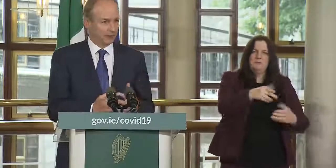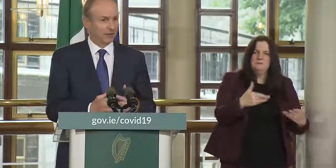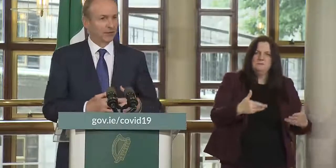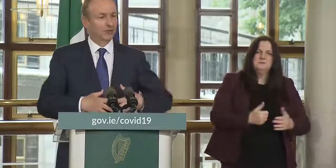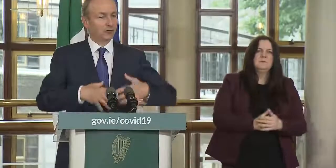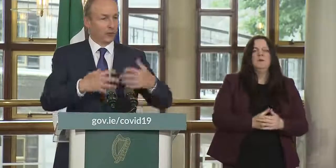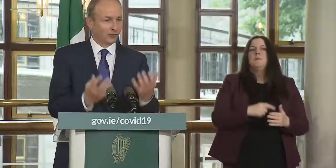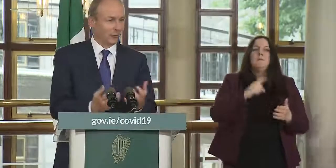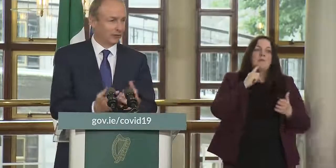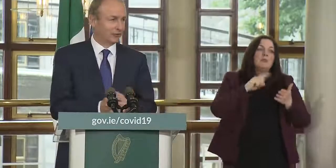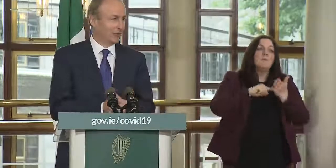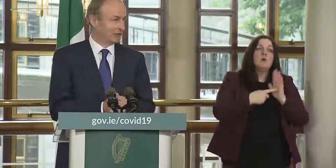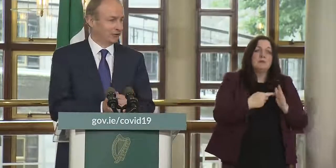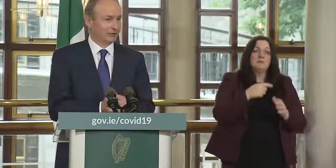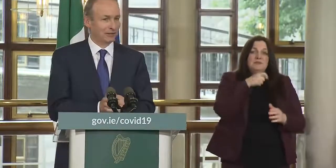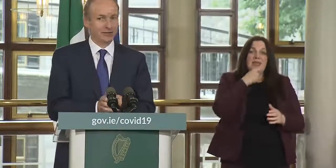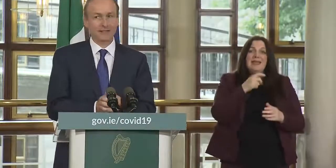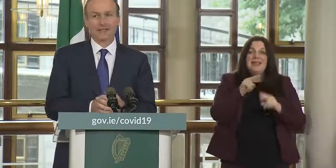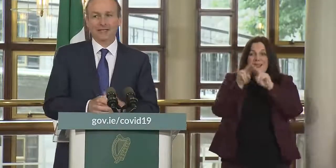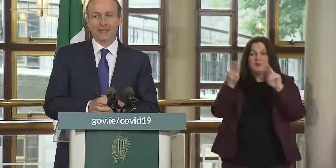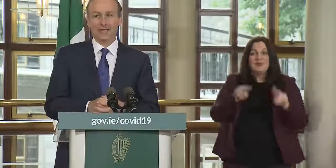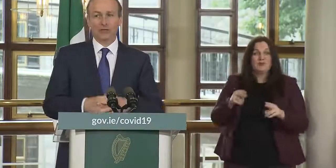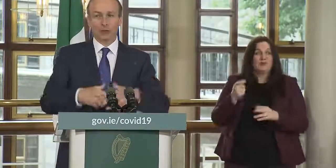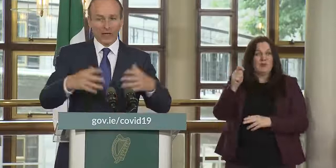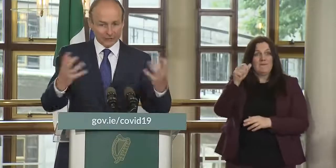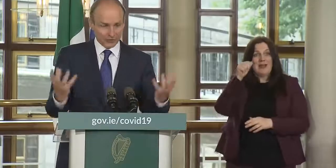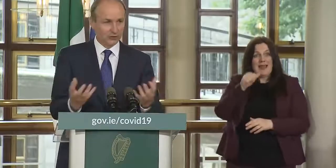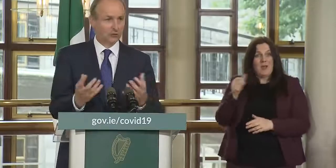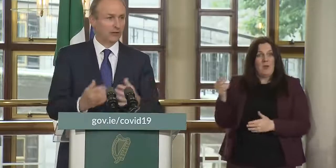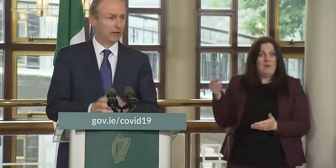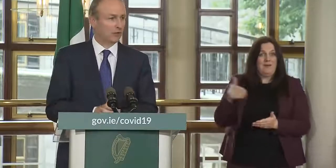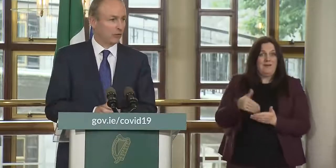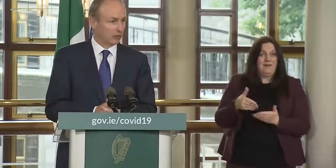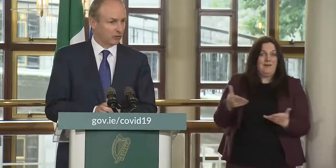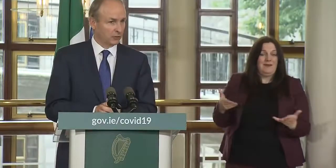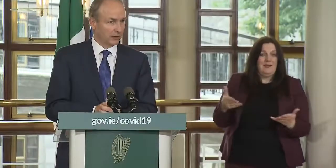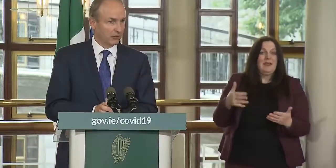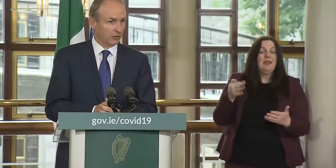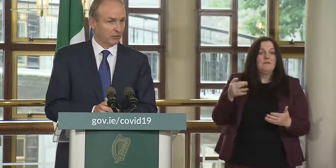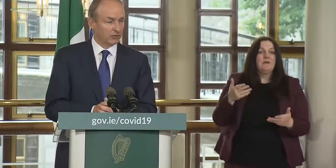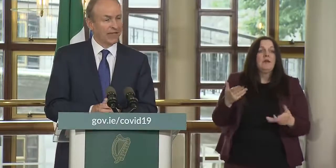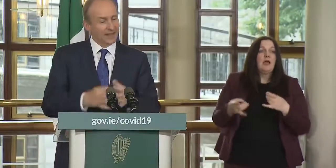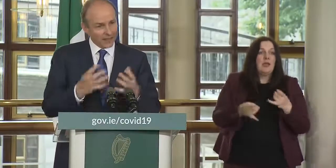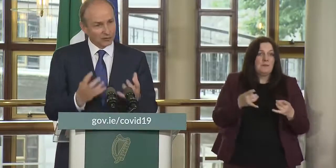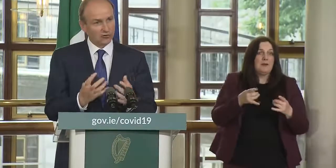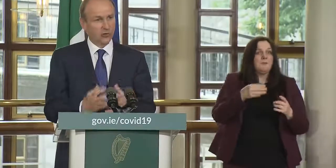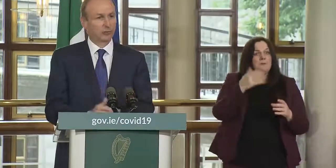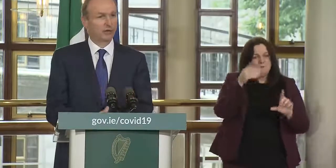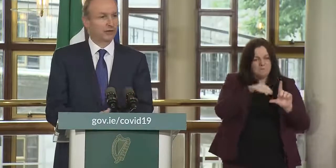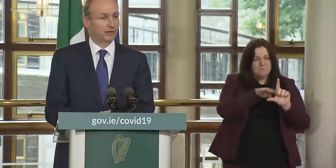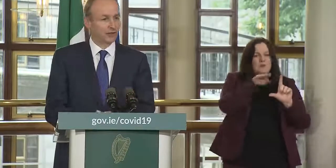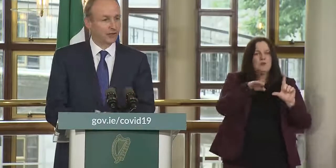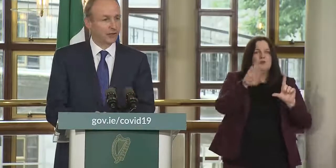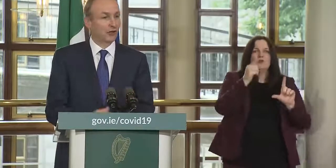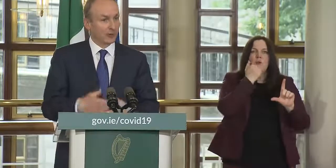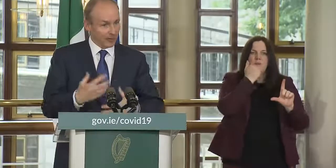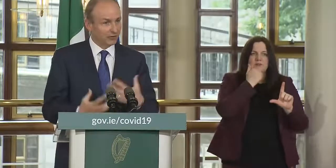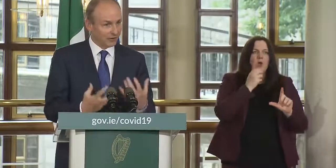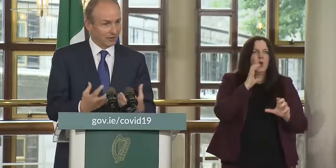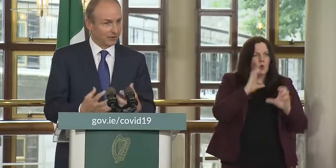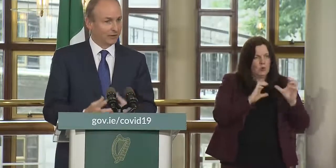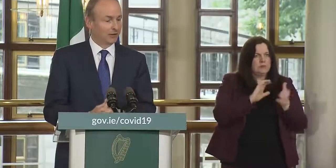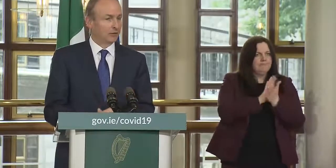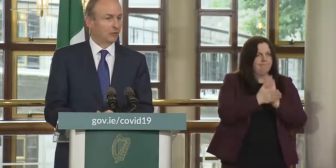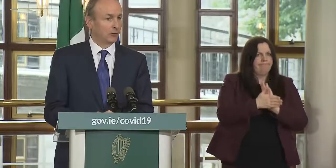i'm making is if you were to allow international travel and if it was to create a further spike in numbers that could jeopardize your